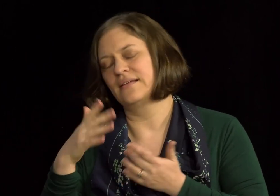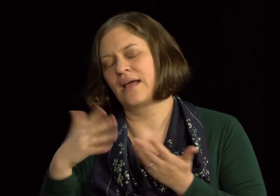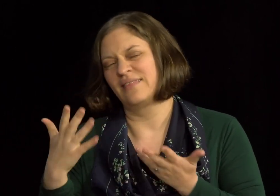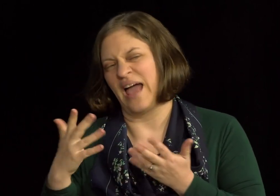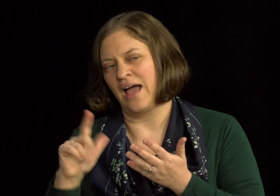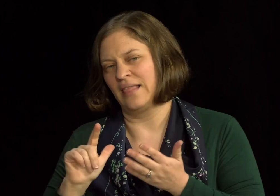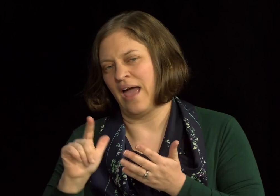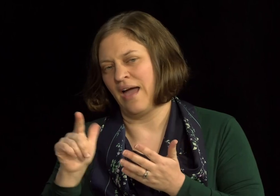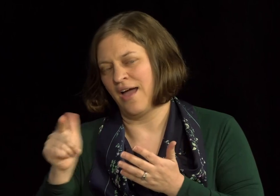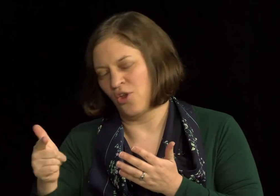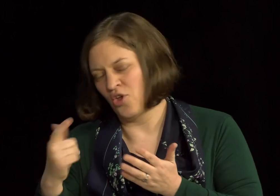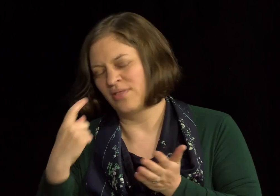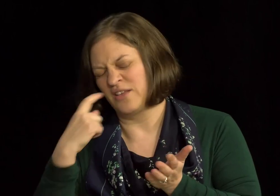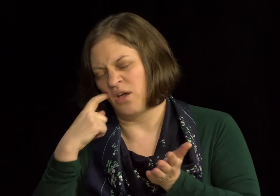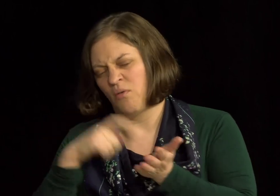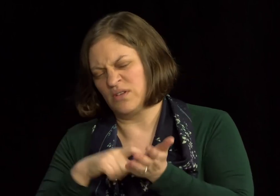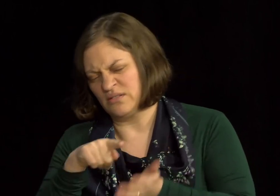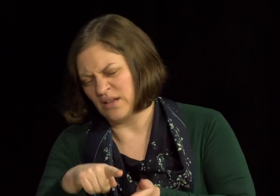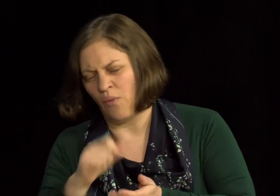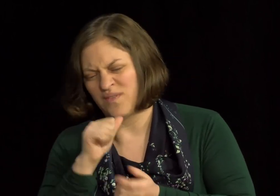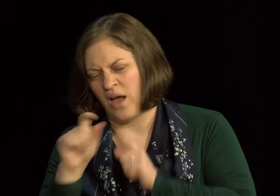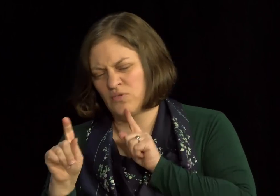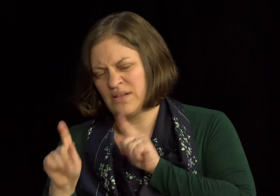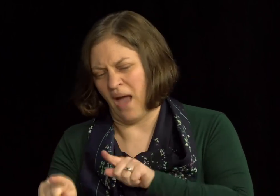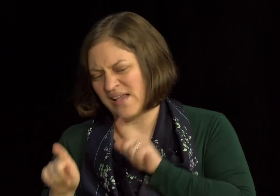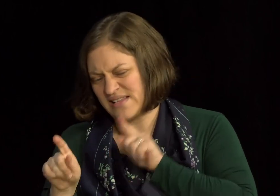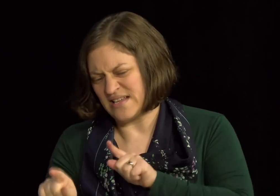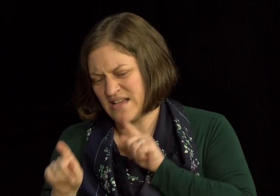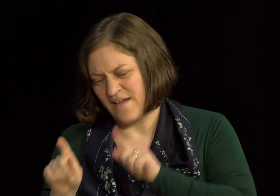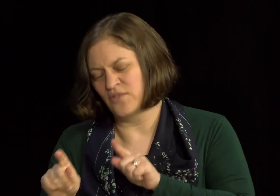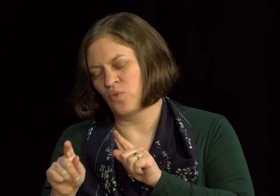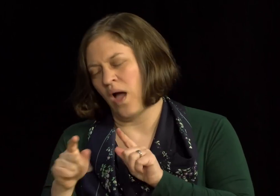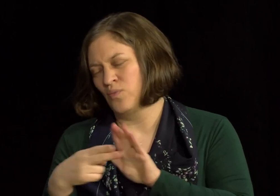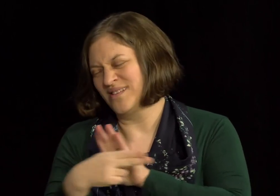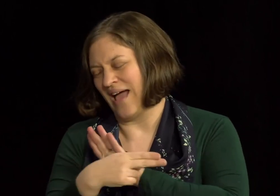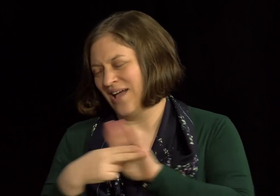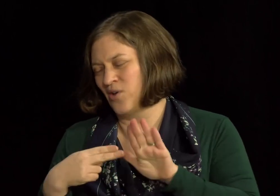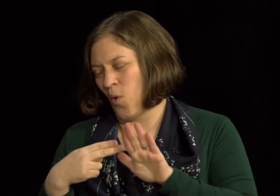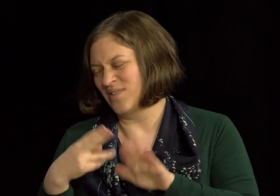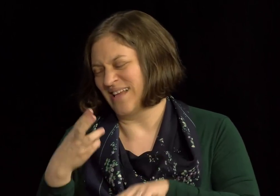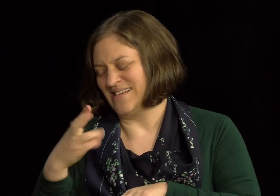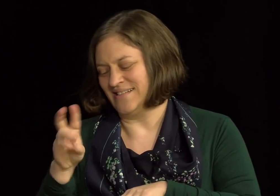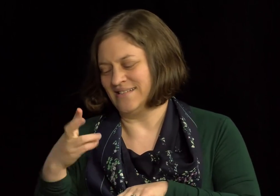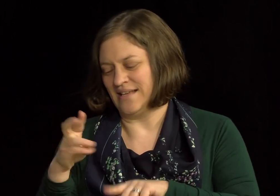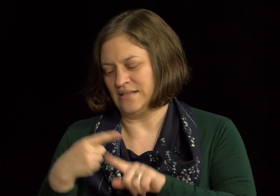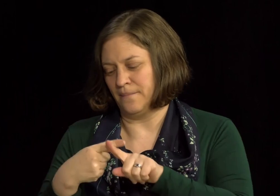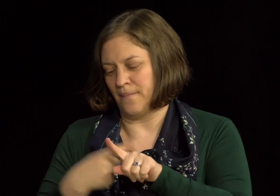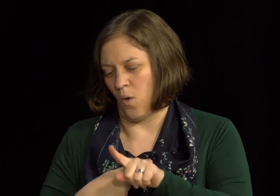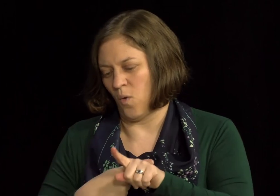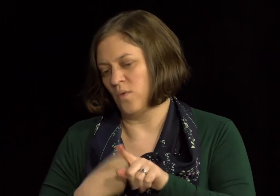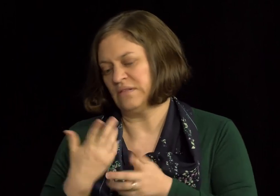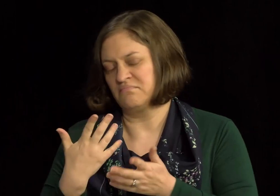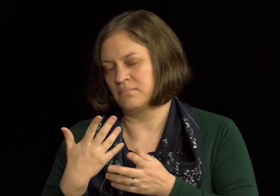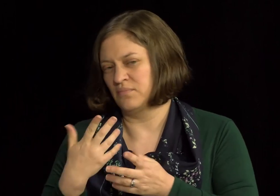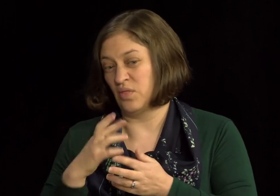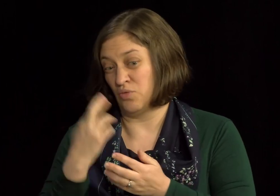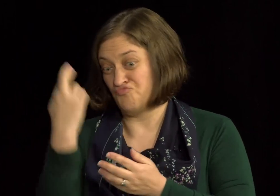we were more vulnerable to illness. And, I became sick. And, at some point, my parents realized that I wasn't responding. So, I was